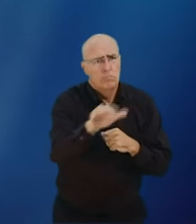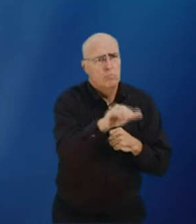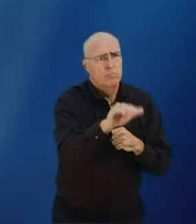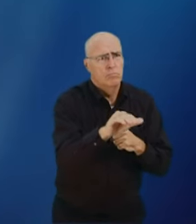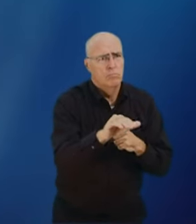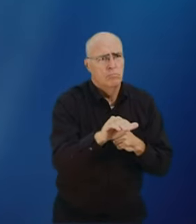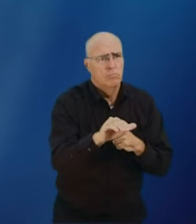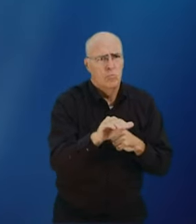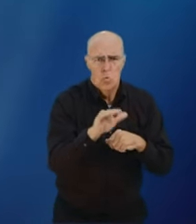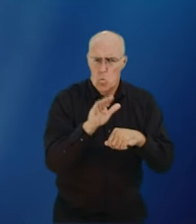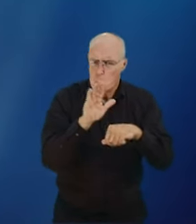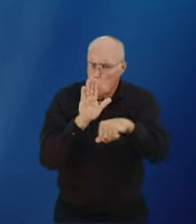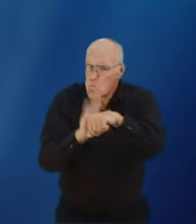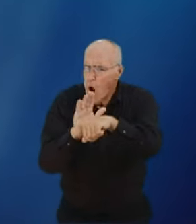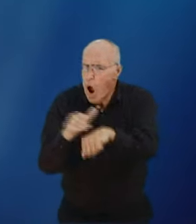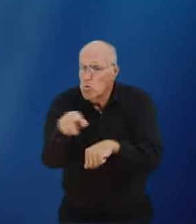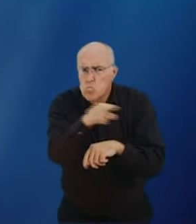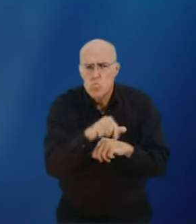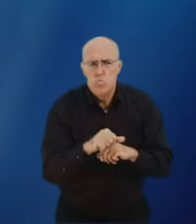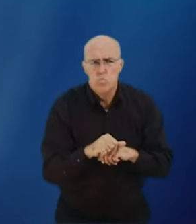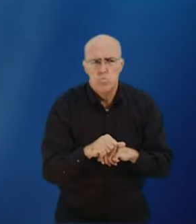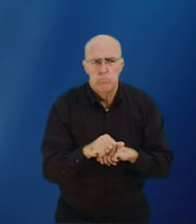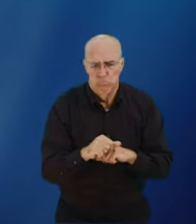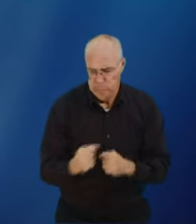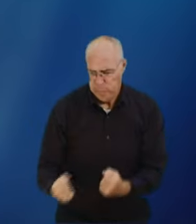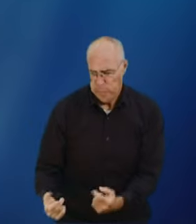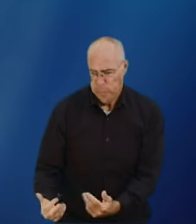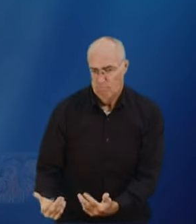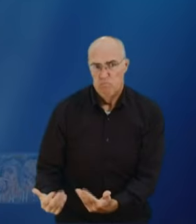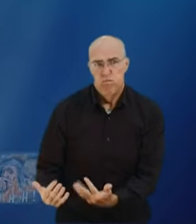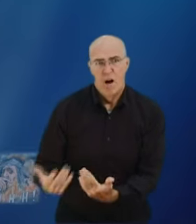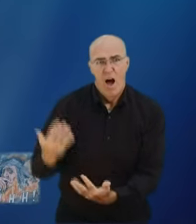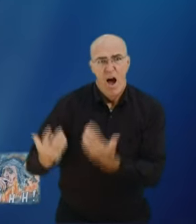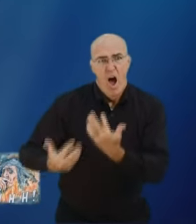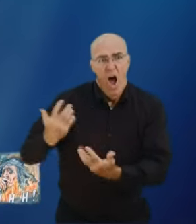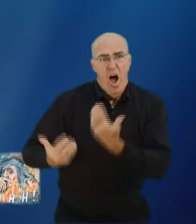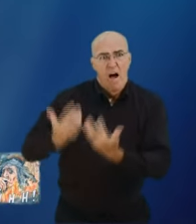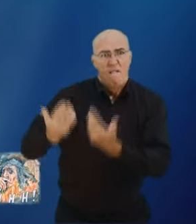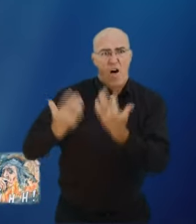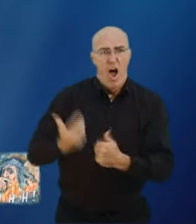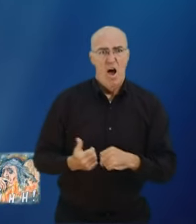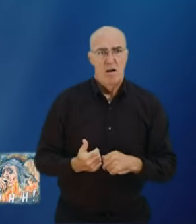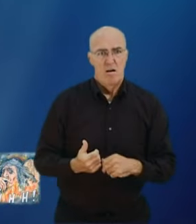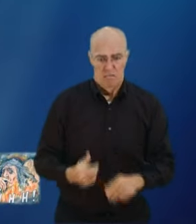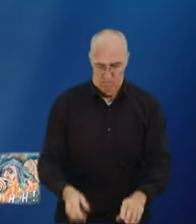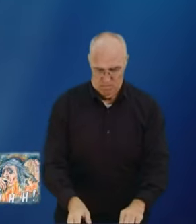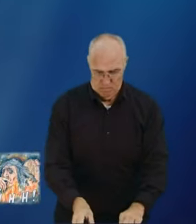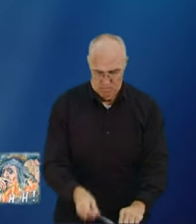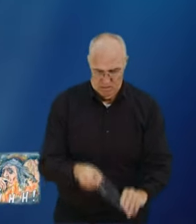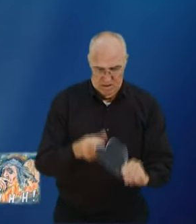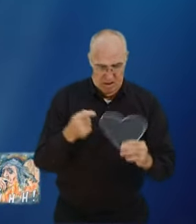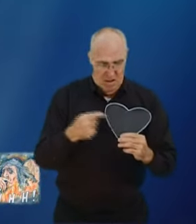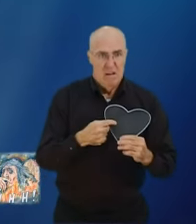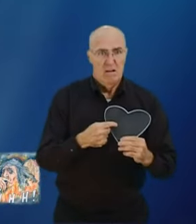himself Jesus spoke to the people Jesus warned them about the place called hell